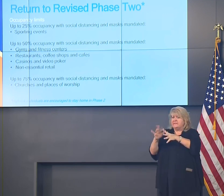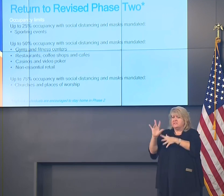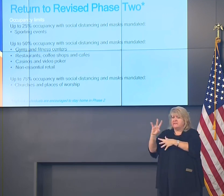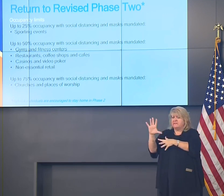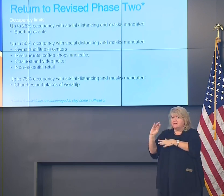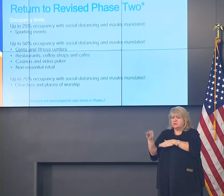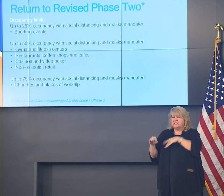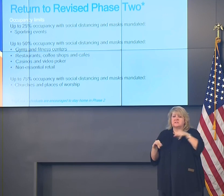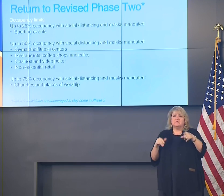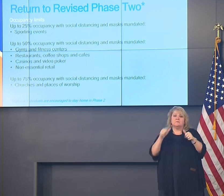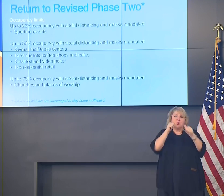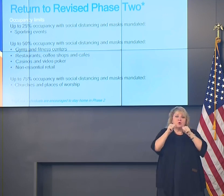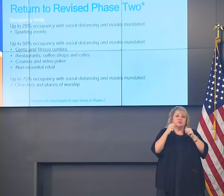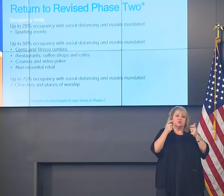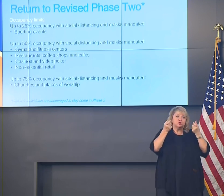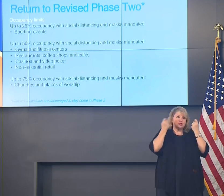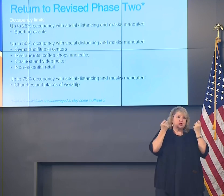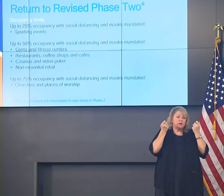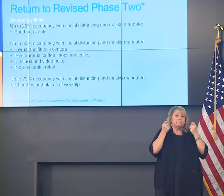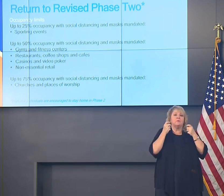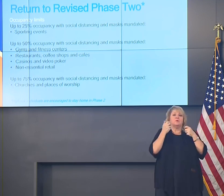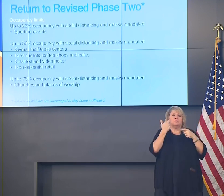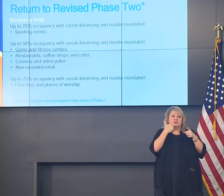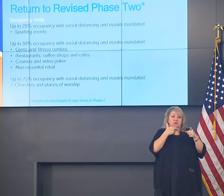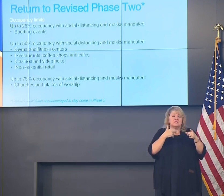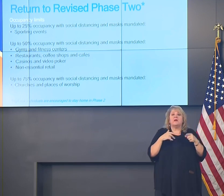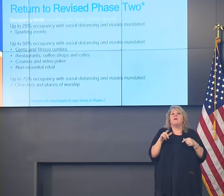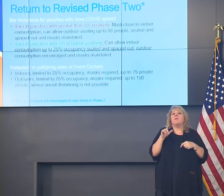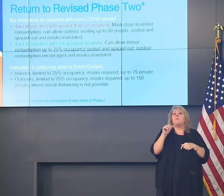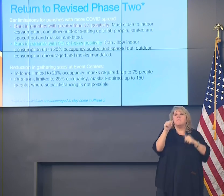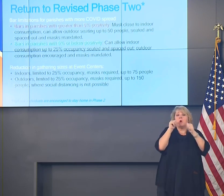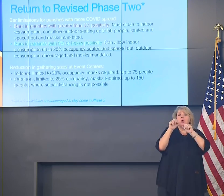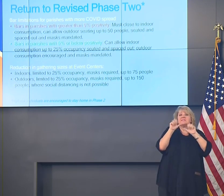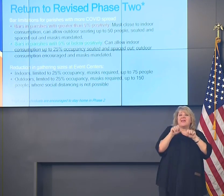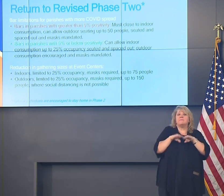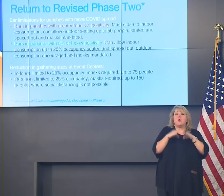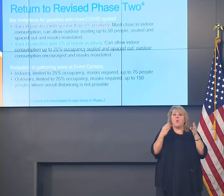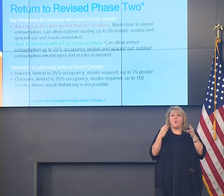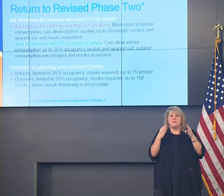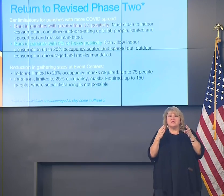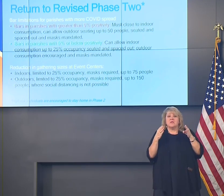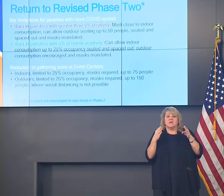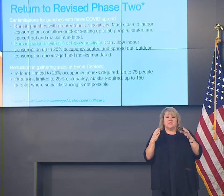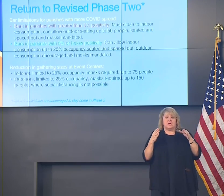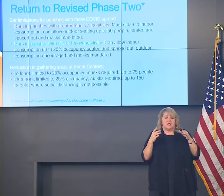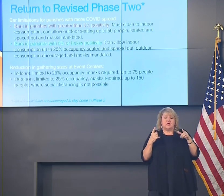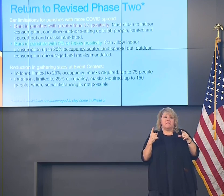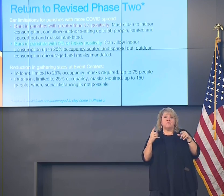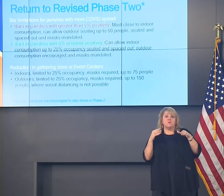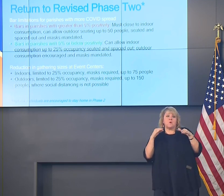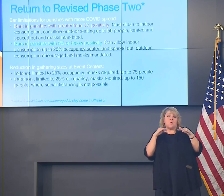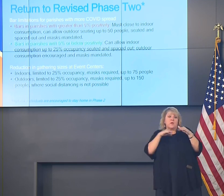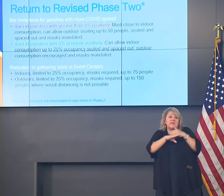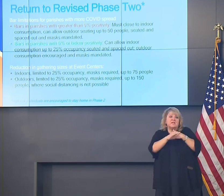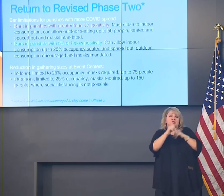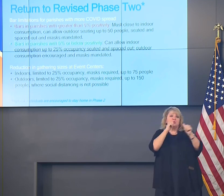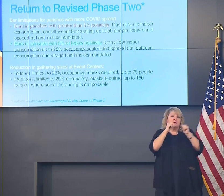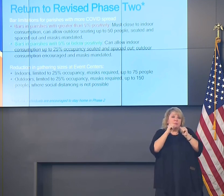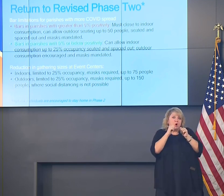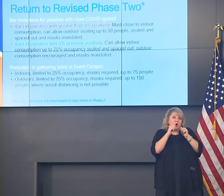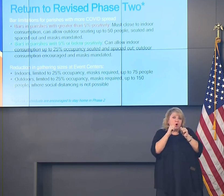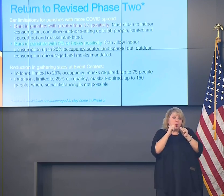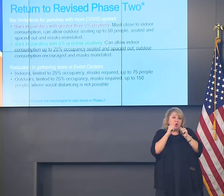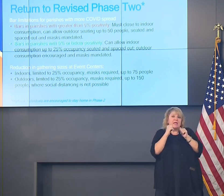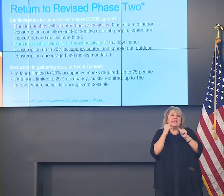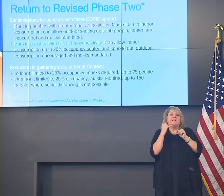sign this afternoon, bars can be open to on-premises inside consumption. If they're in a parish that